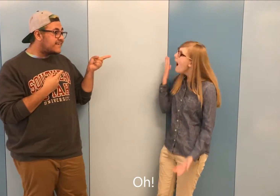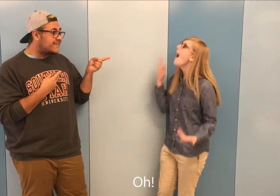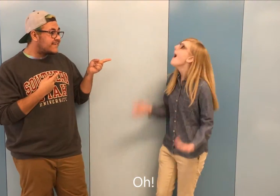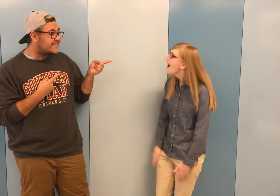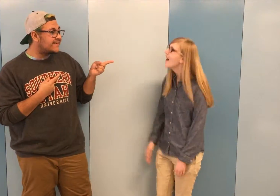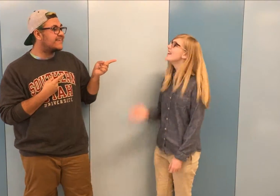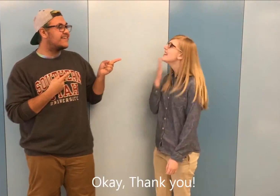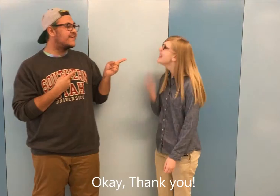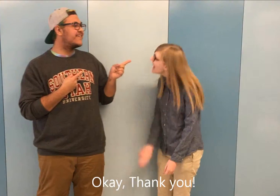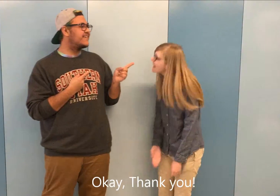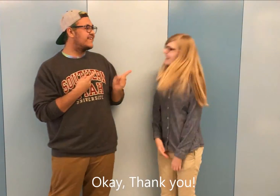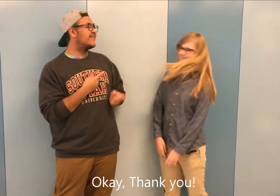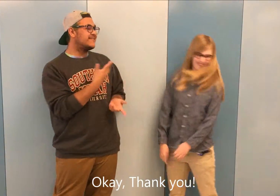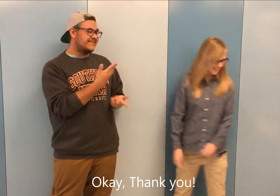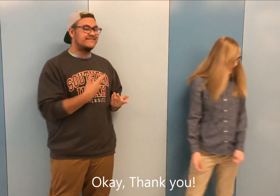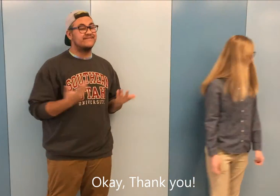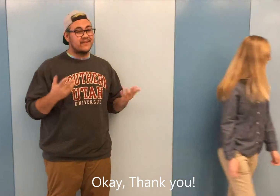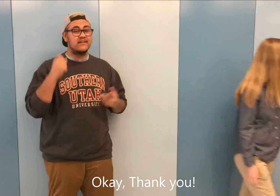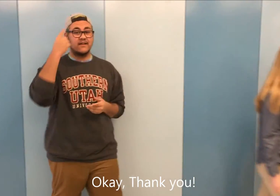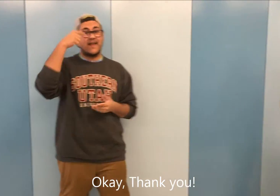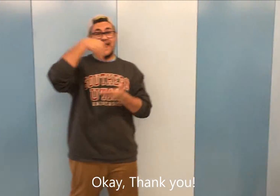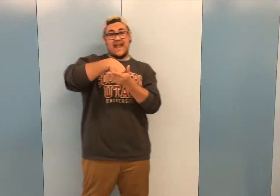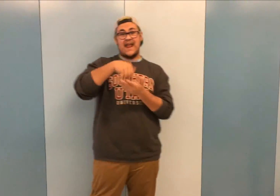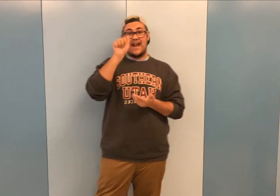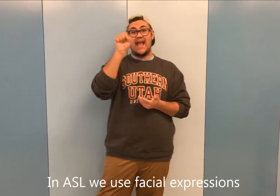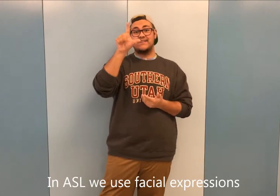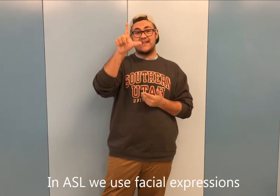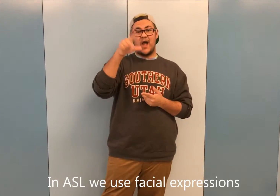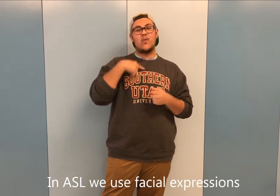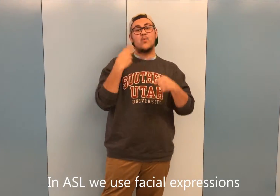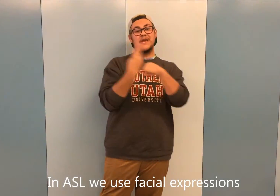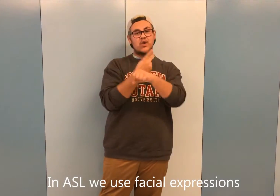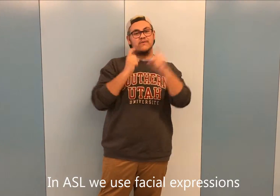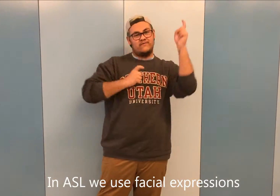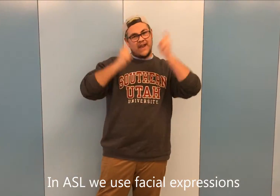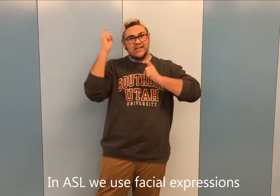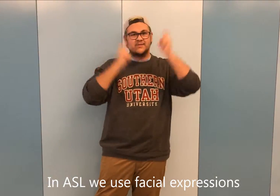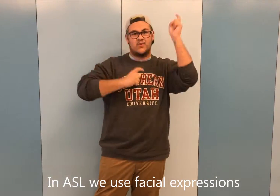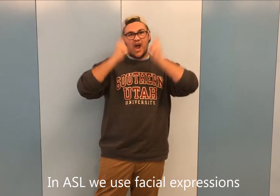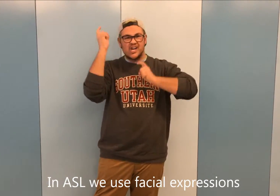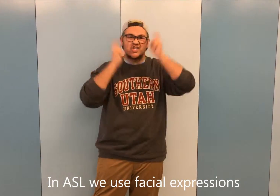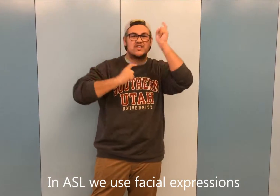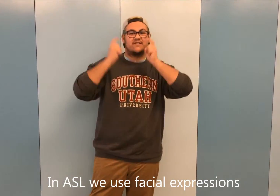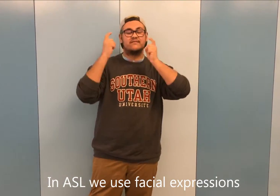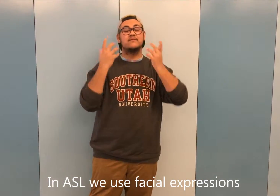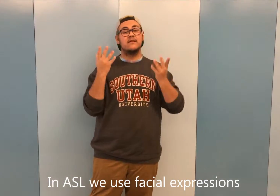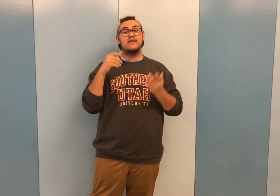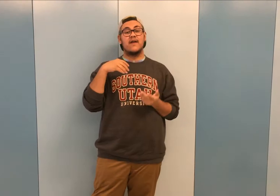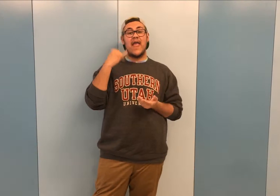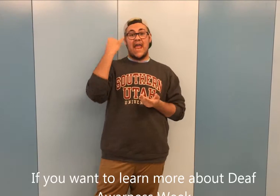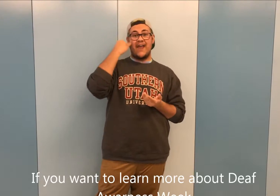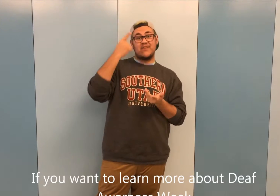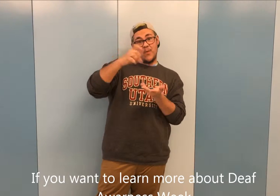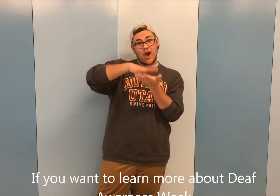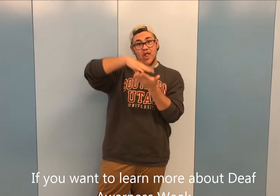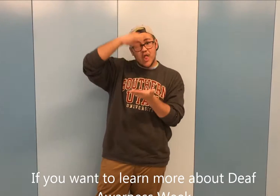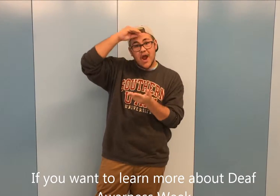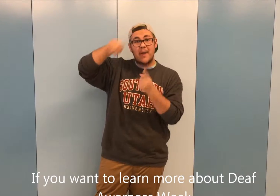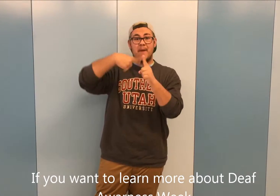Oh, okay. Thank you. In ASL, we use facial expressions. If you want to learn